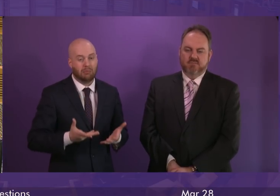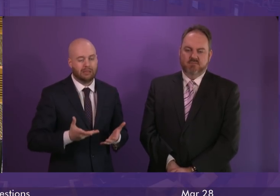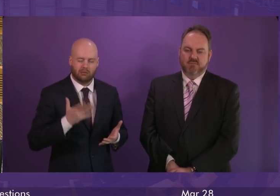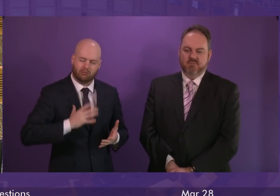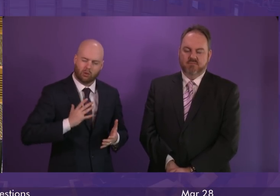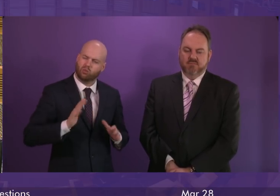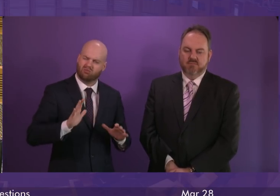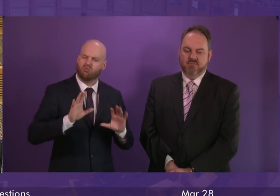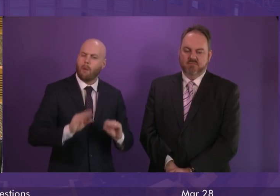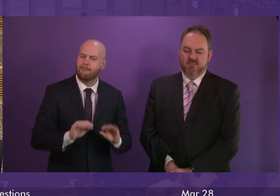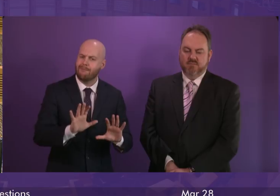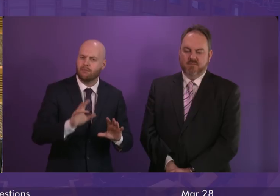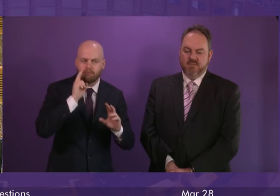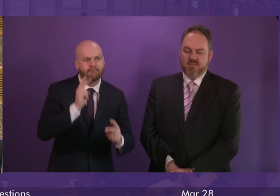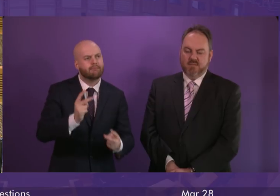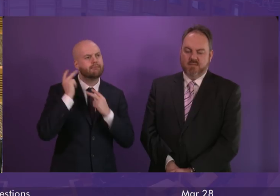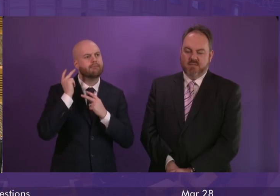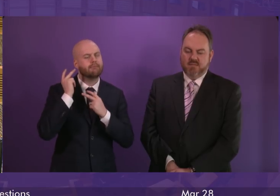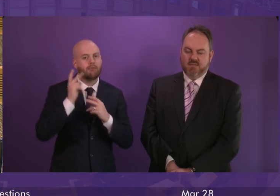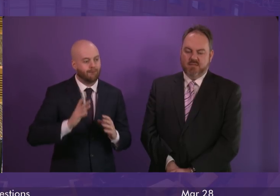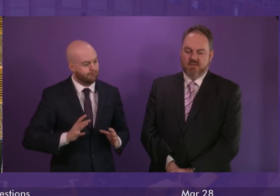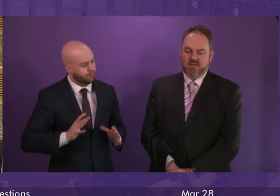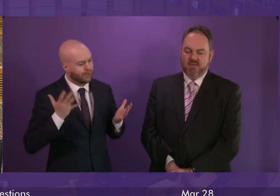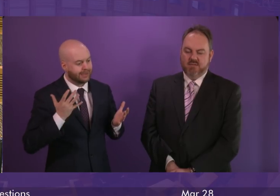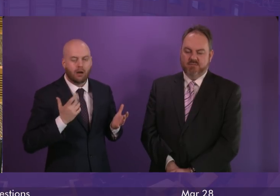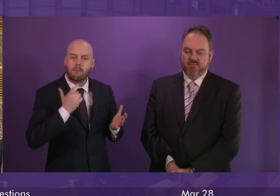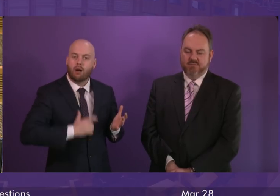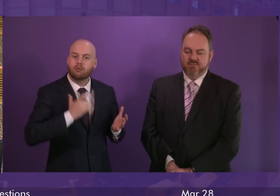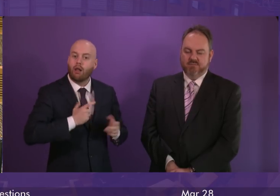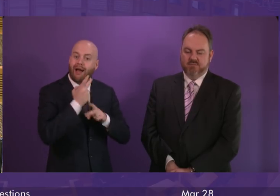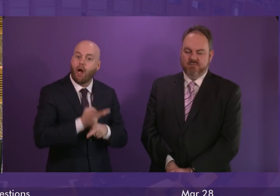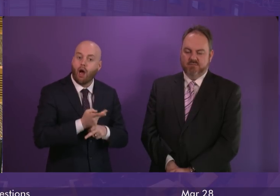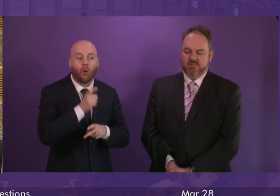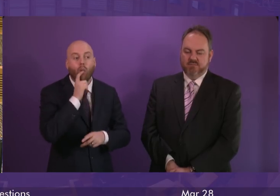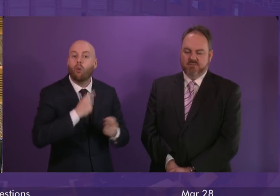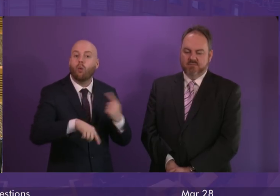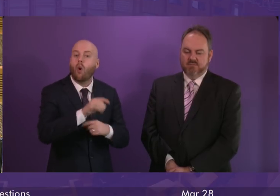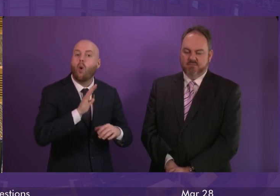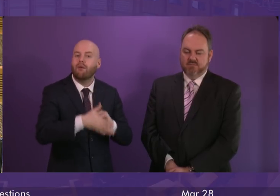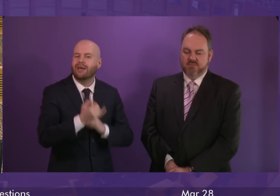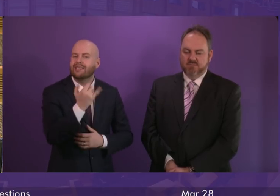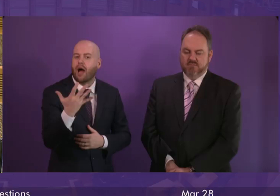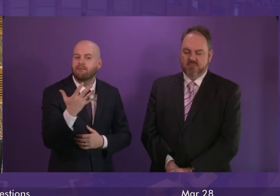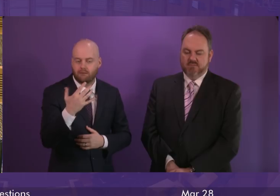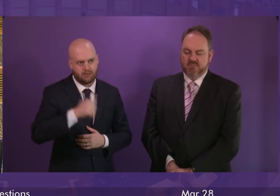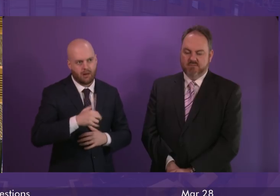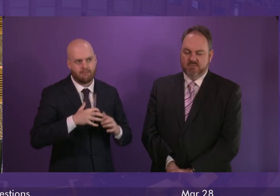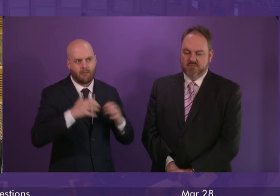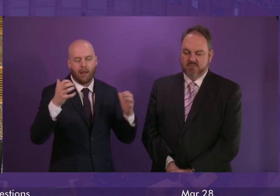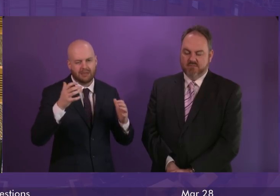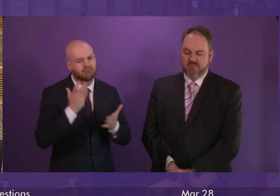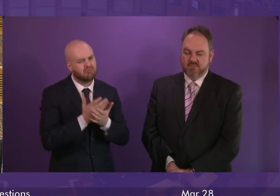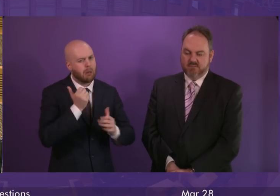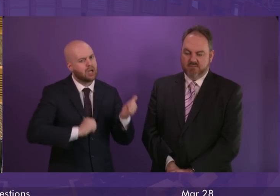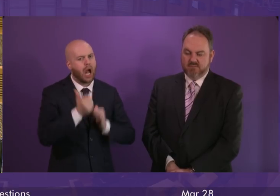pause to reflect on the fact that the introduction of free personal care for the over 65s was one of the proudest achievements of this Parliament in its early